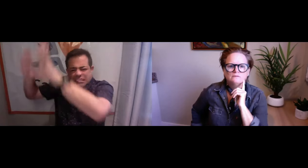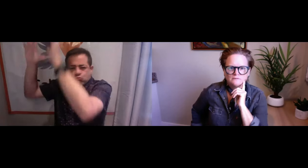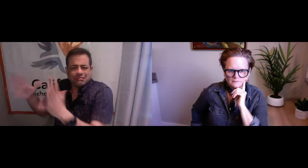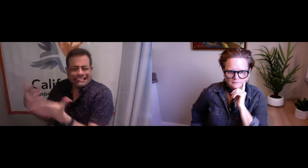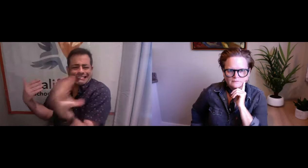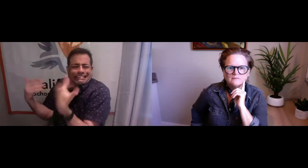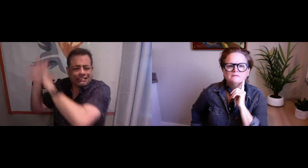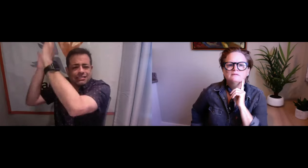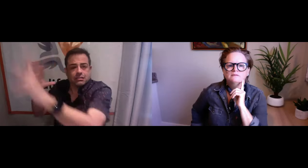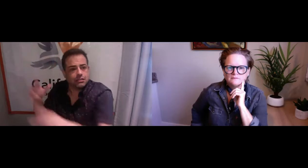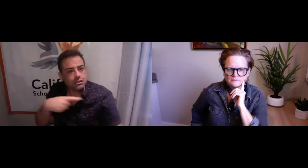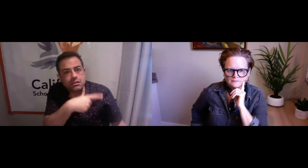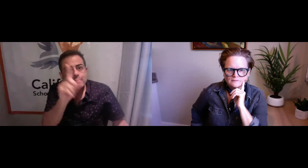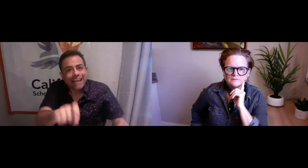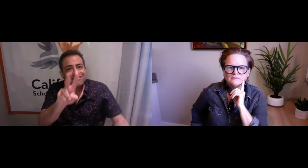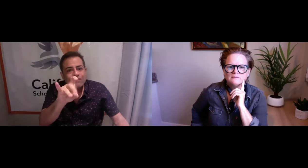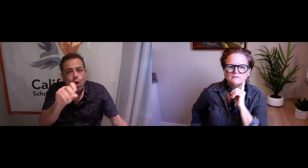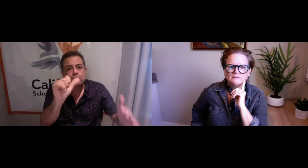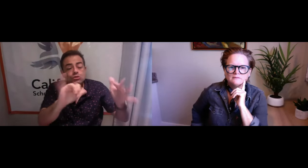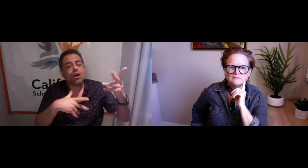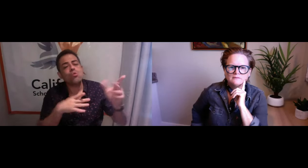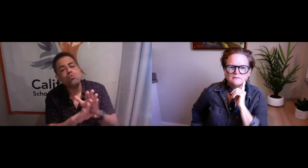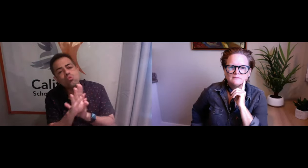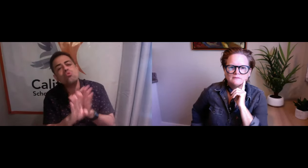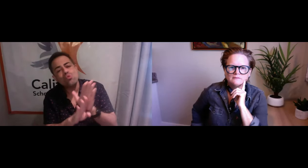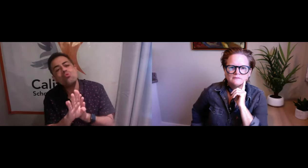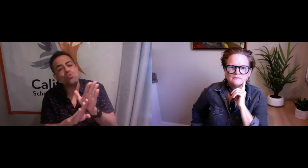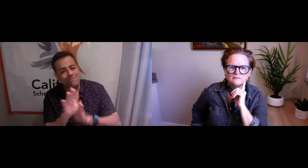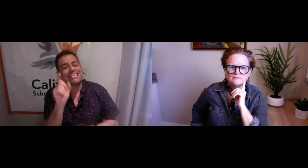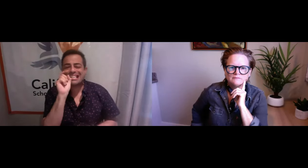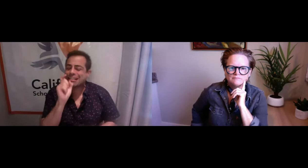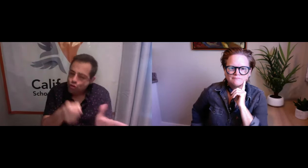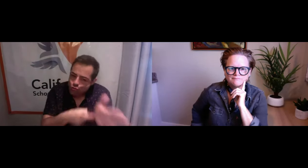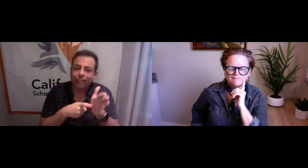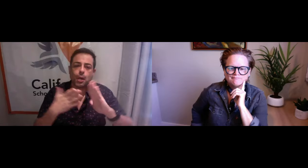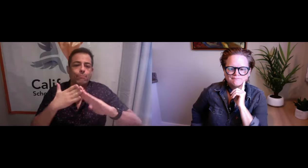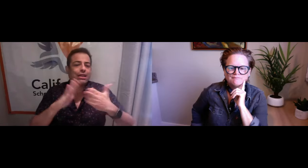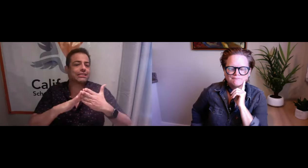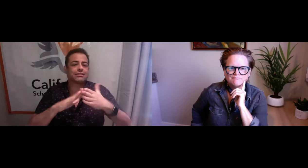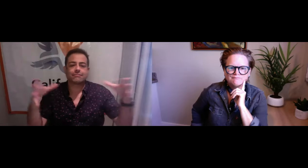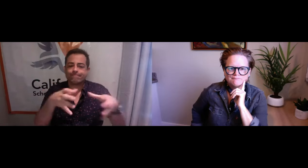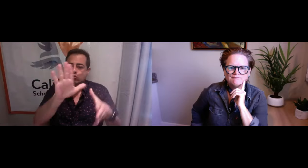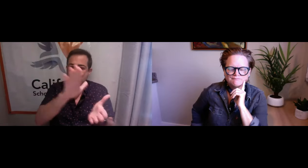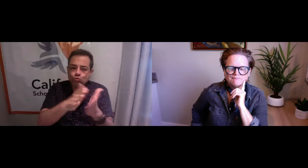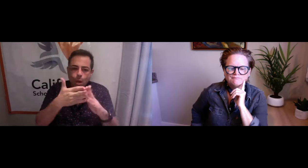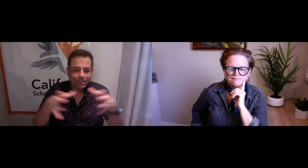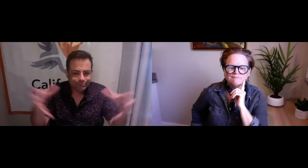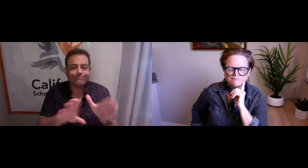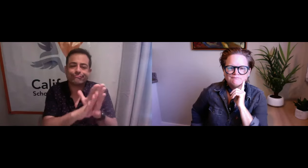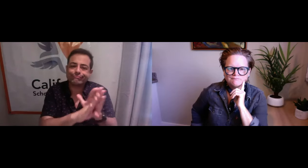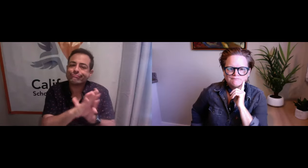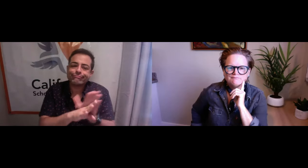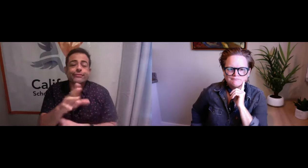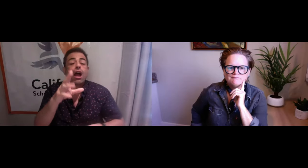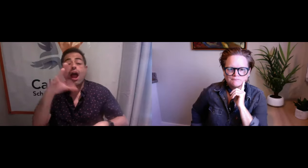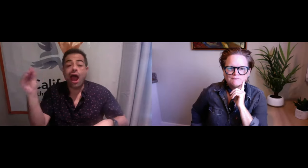literacy, right? We turn a book around, we sign, we do these things. But it's also about continuing that vocabulary